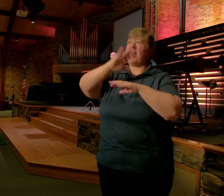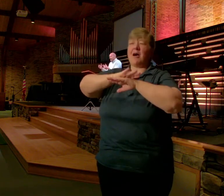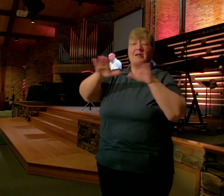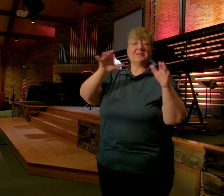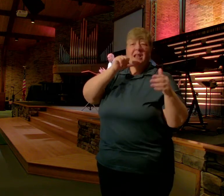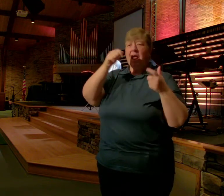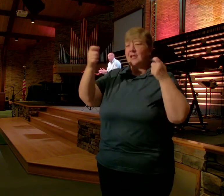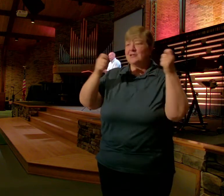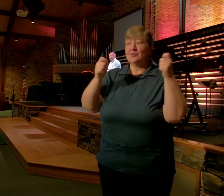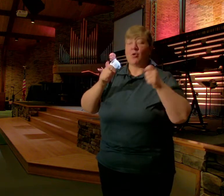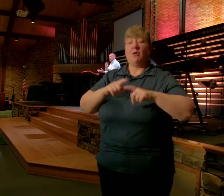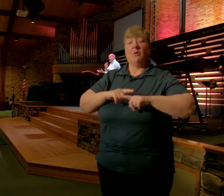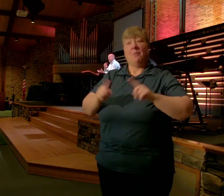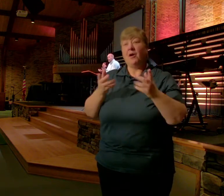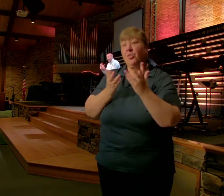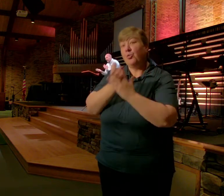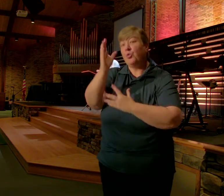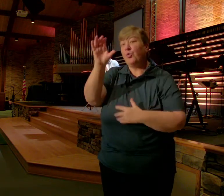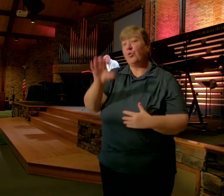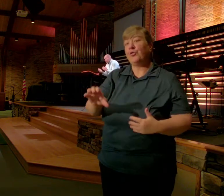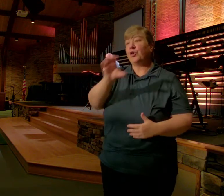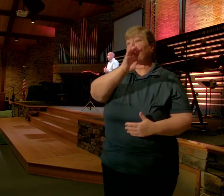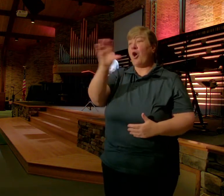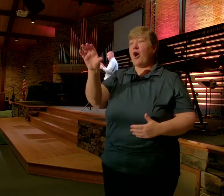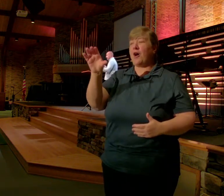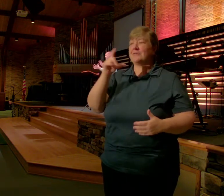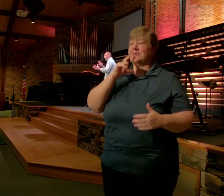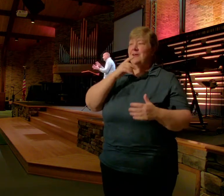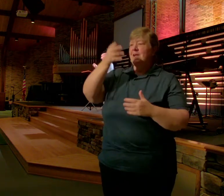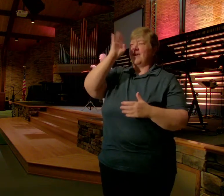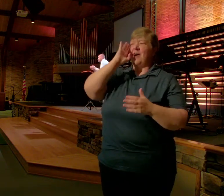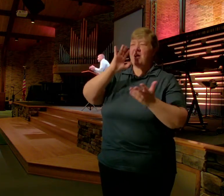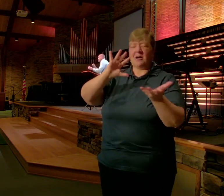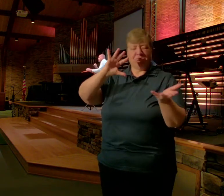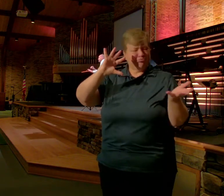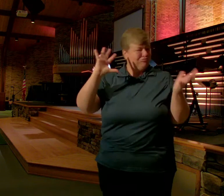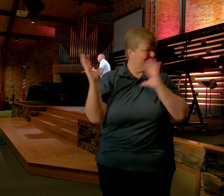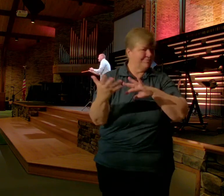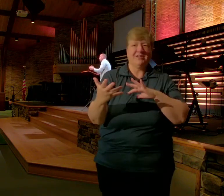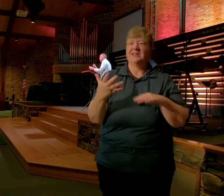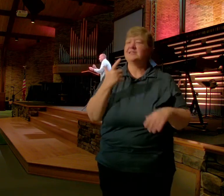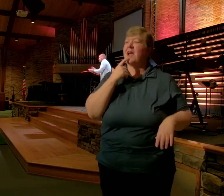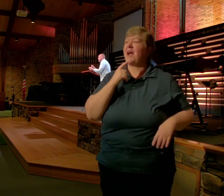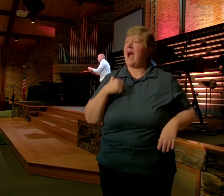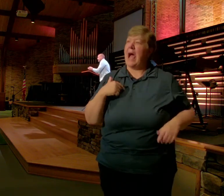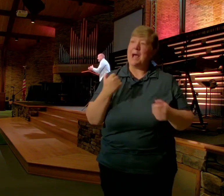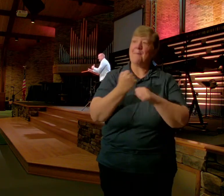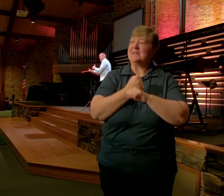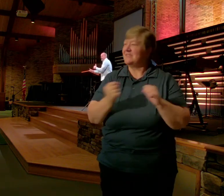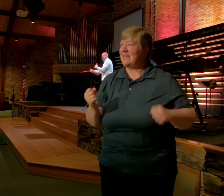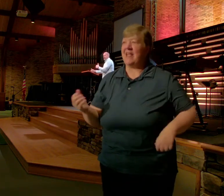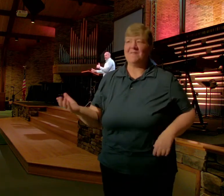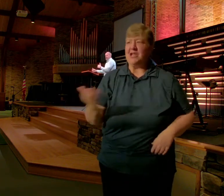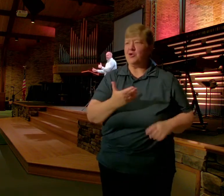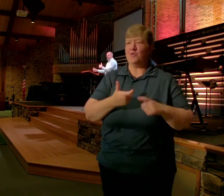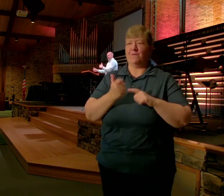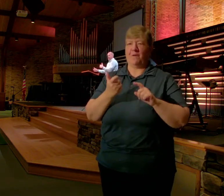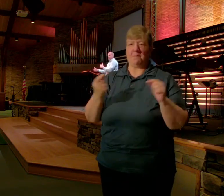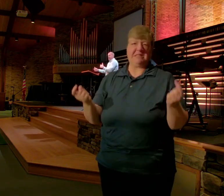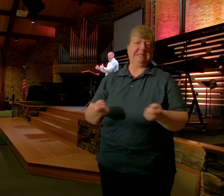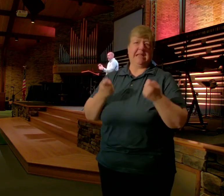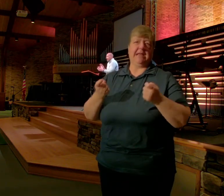Yet Through that Cross God Flipped The script And he Said I'm Actually Saving You From sin And death Right now